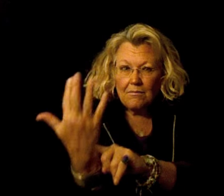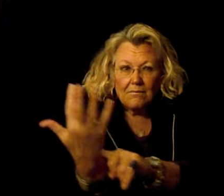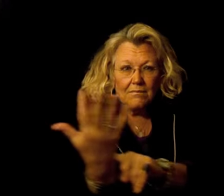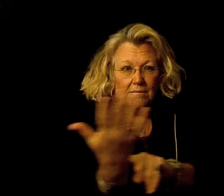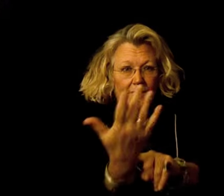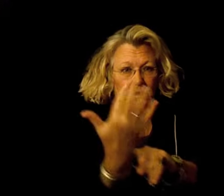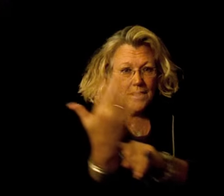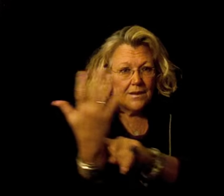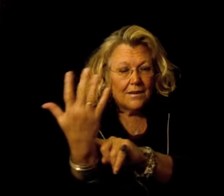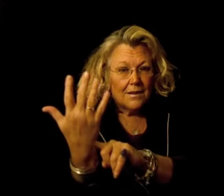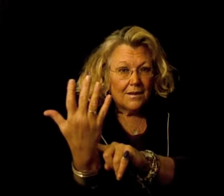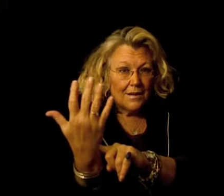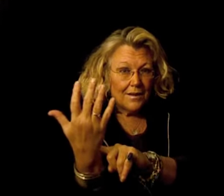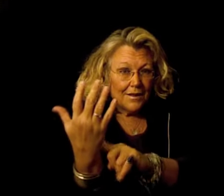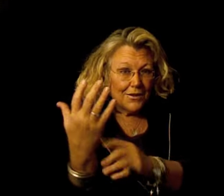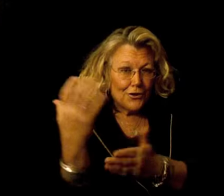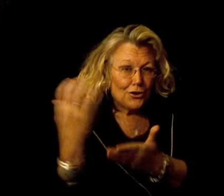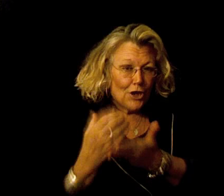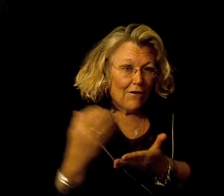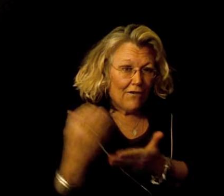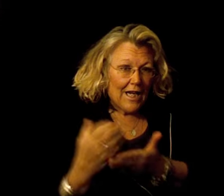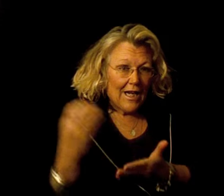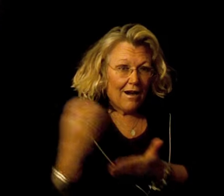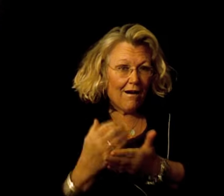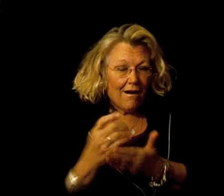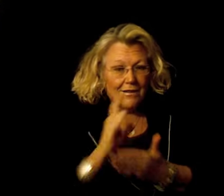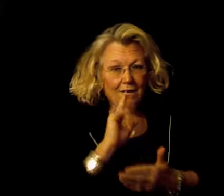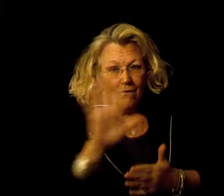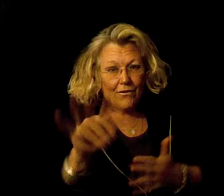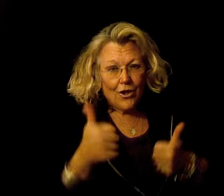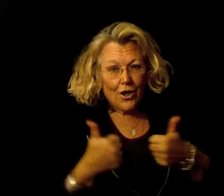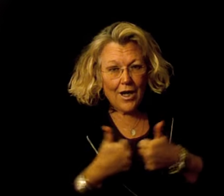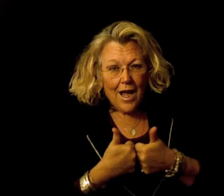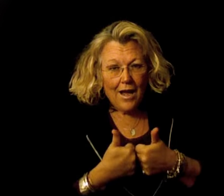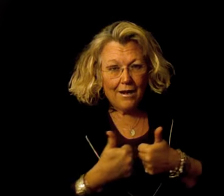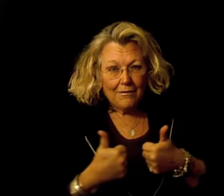Shoving the cards of your game